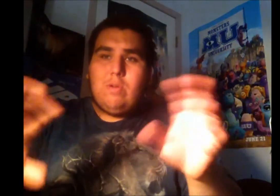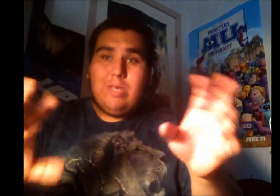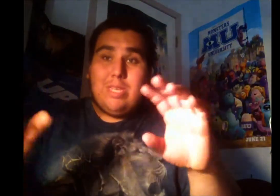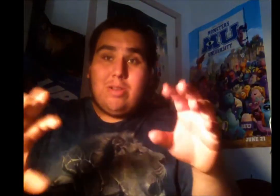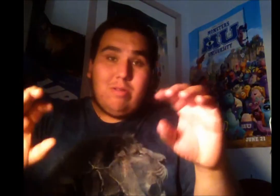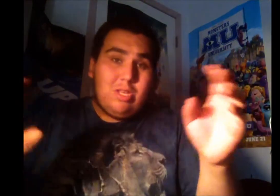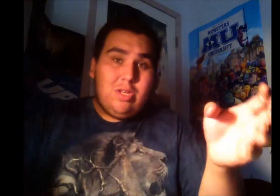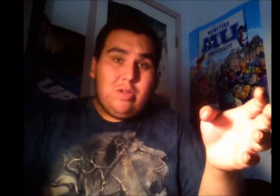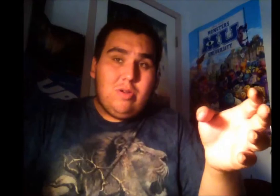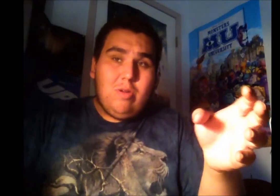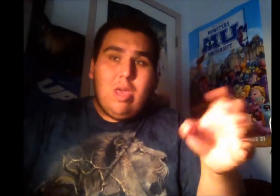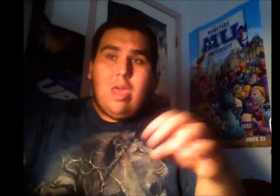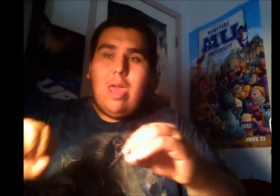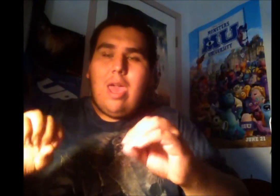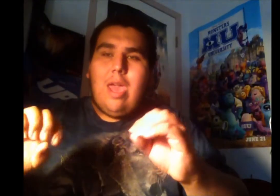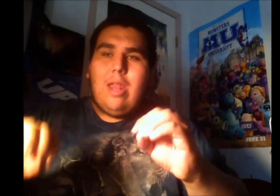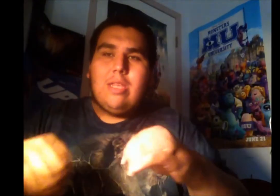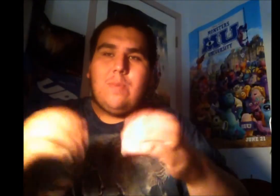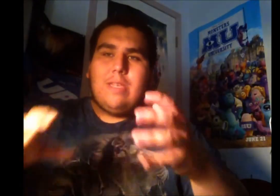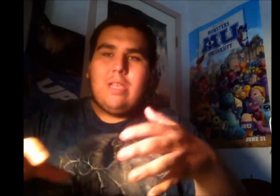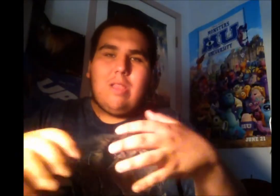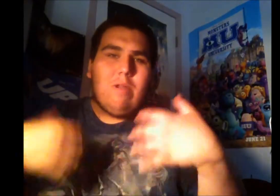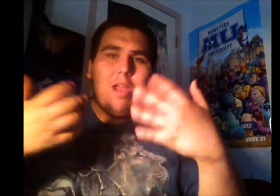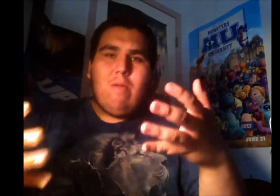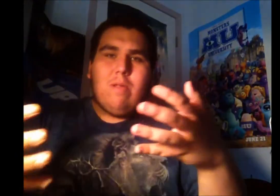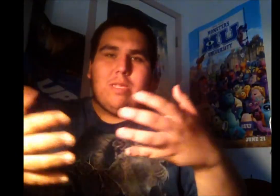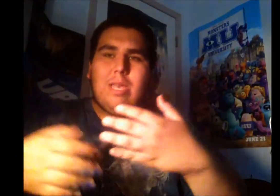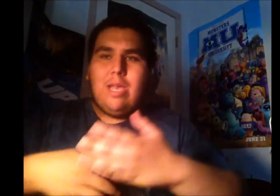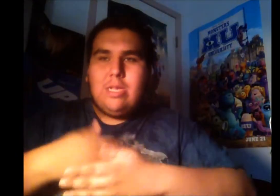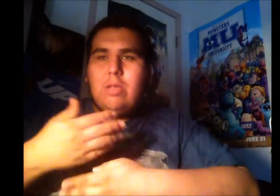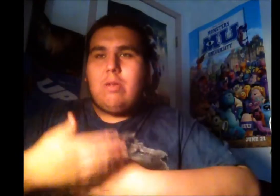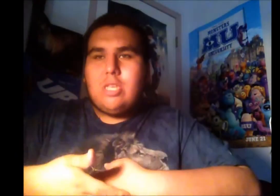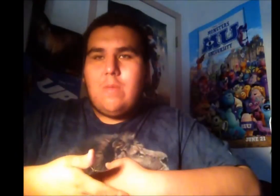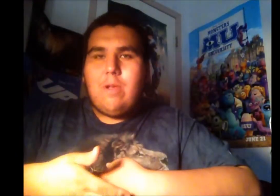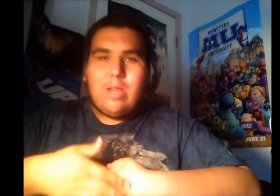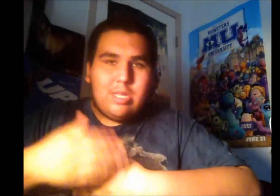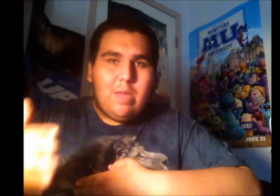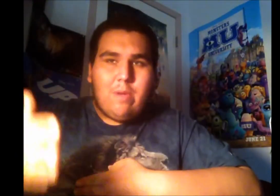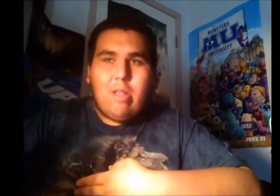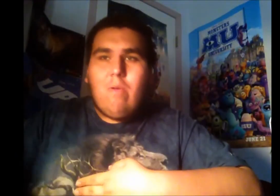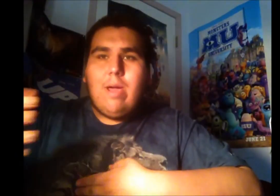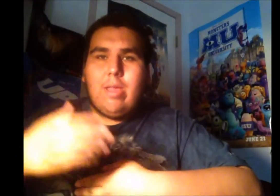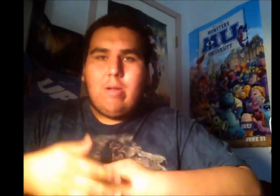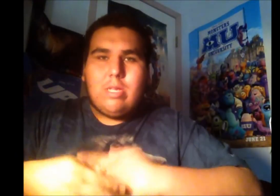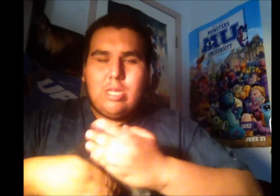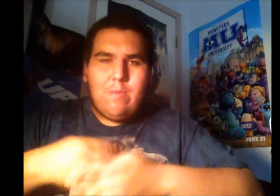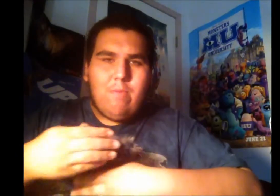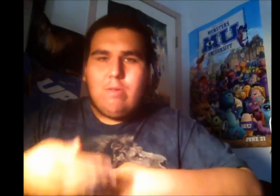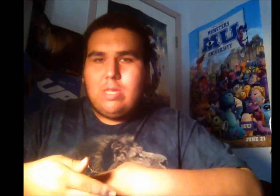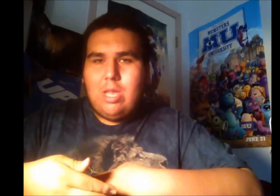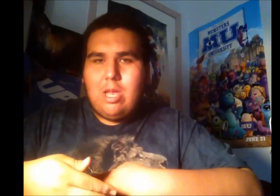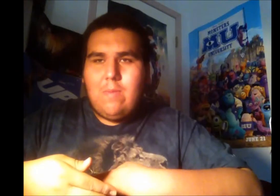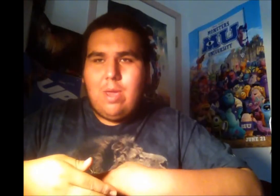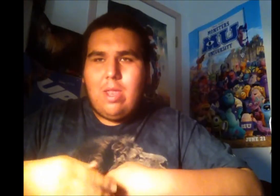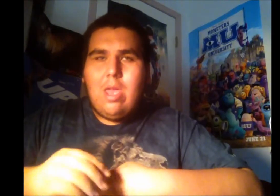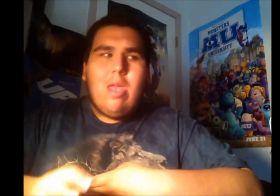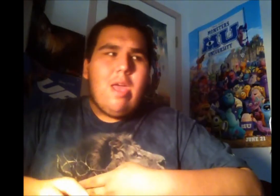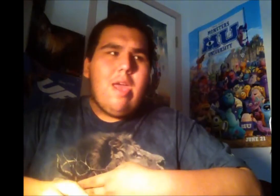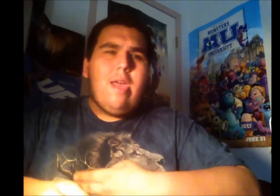twists and turns, too. And it's basically what everyone says. There's some you're going to see them all the way. There's some you won't see coming. And